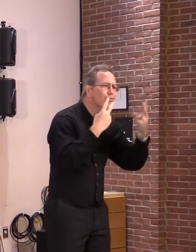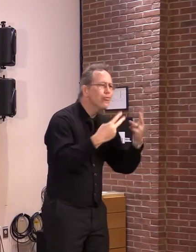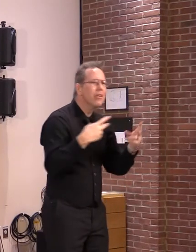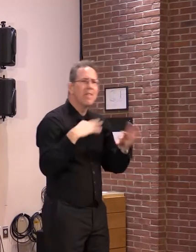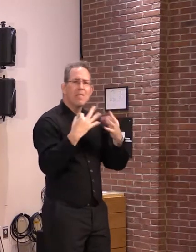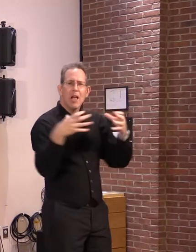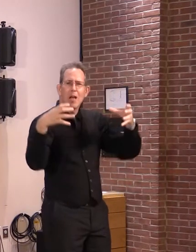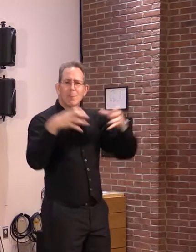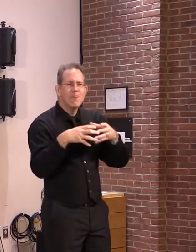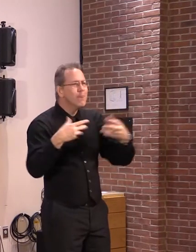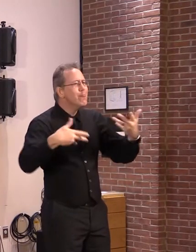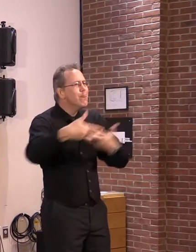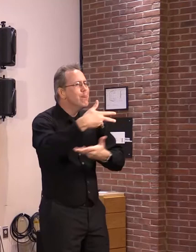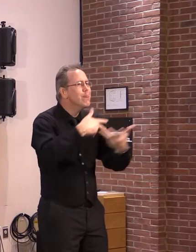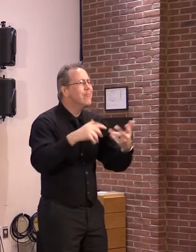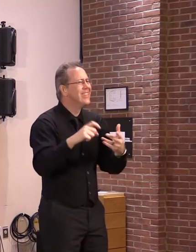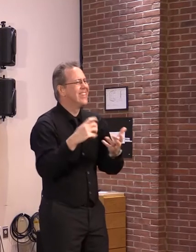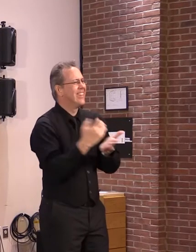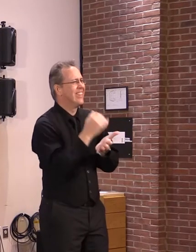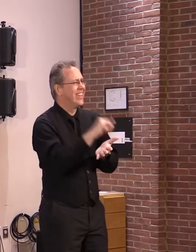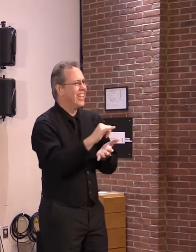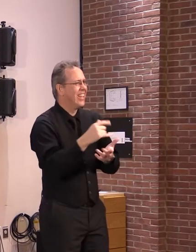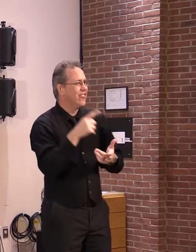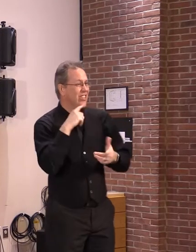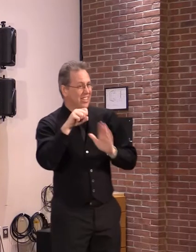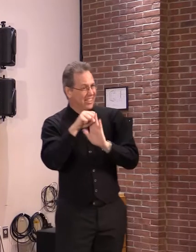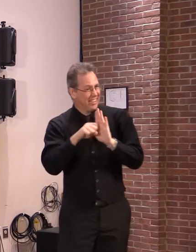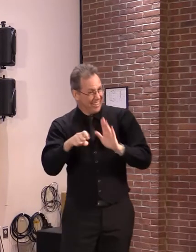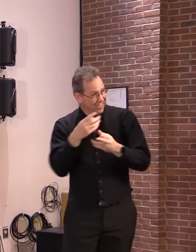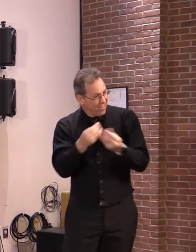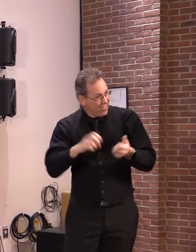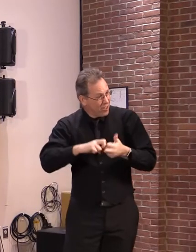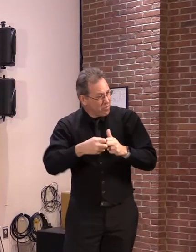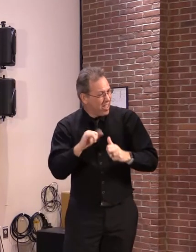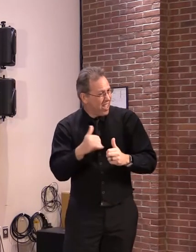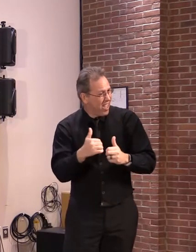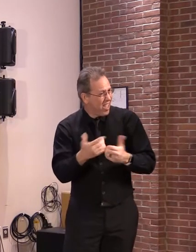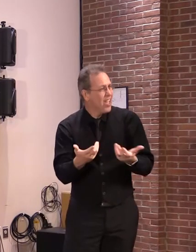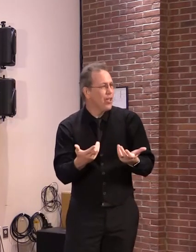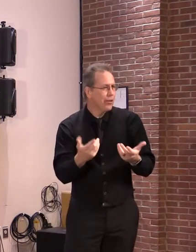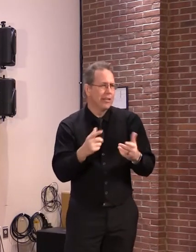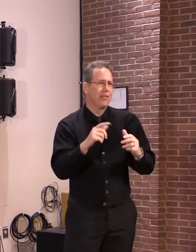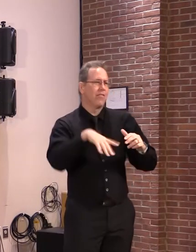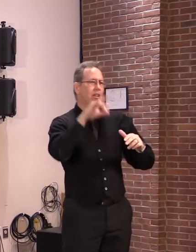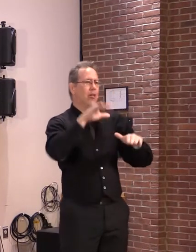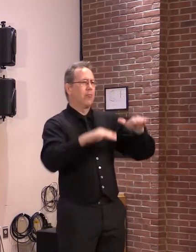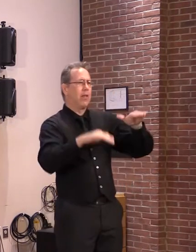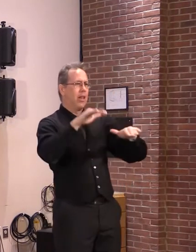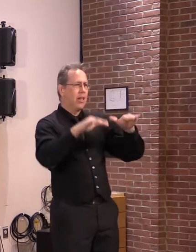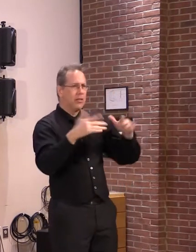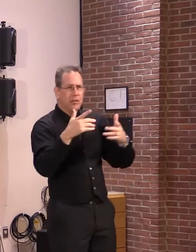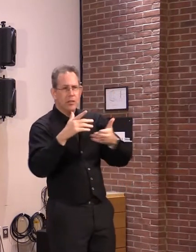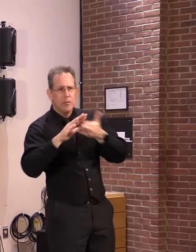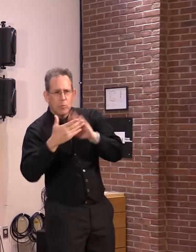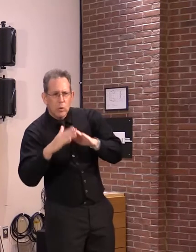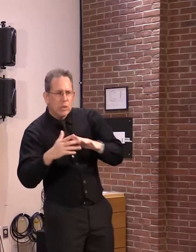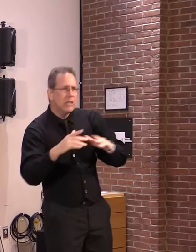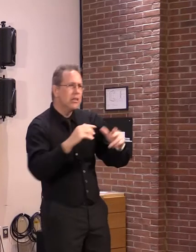And if this state's really going to solve the housing problem and be equitable and have a vibrant community that include everyone.